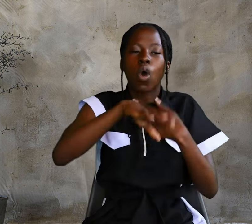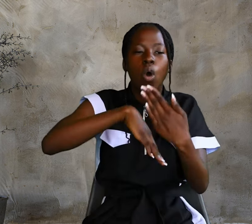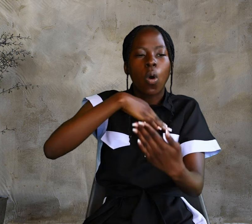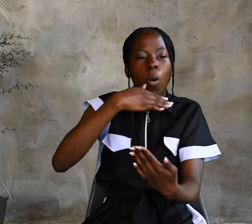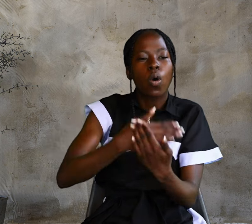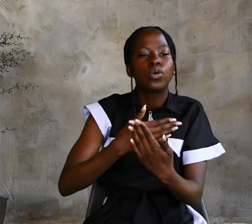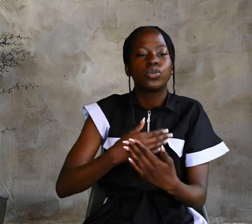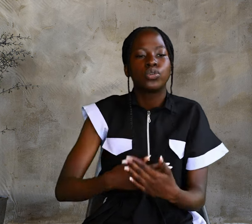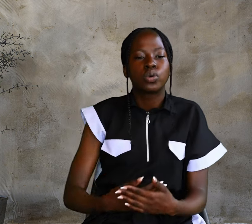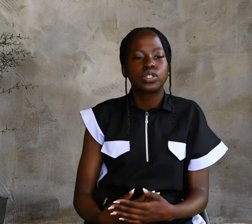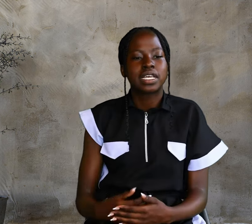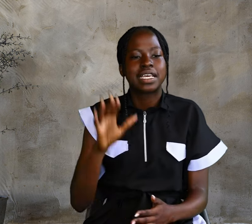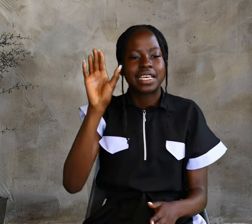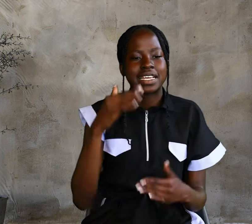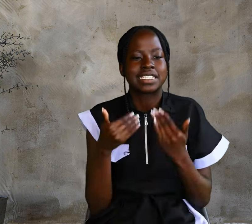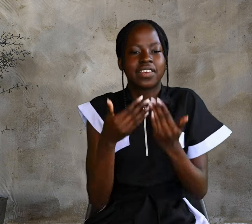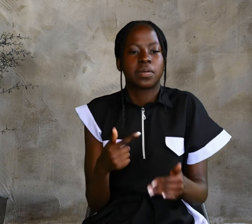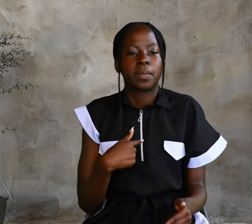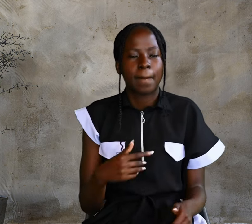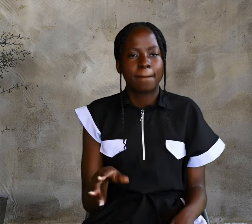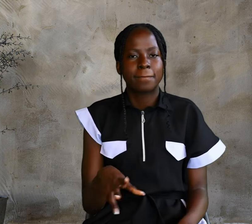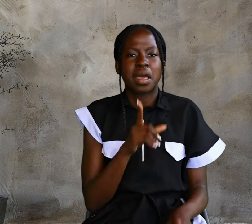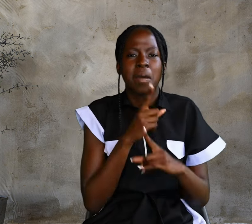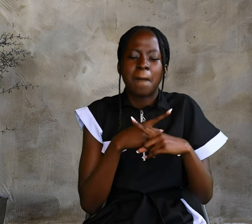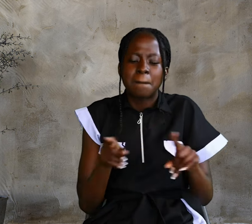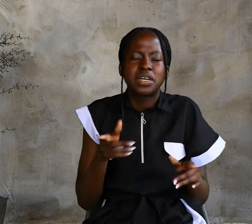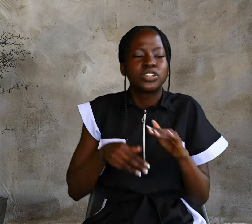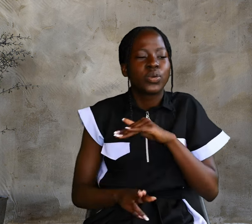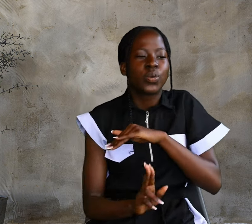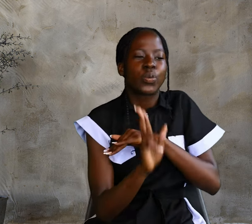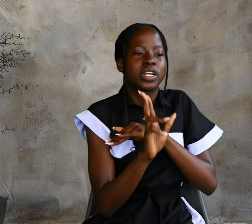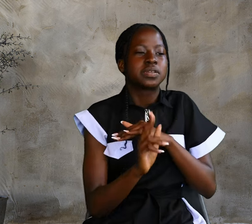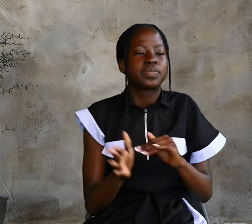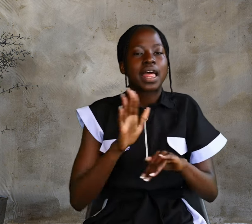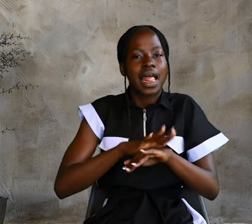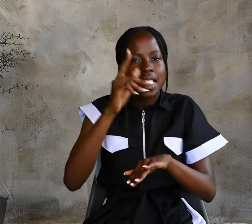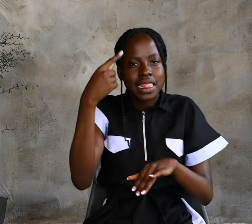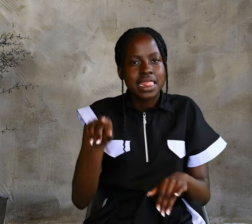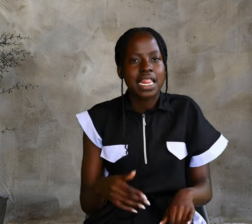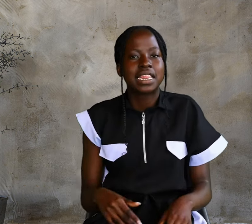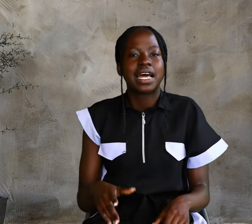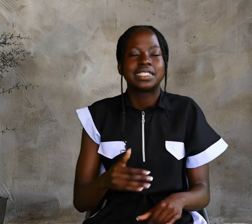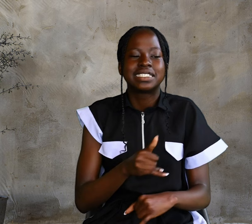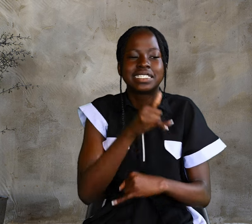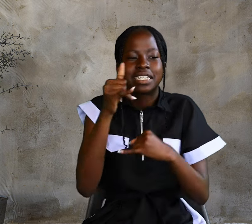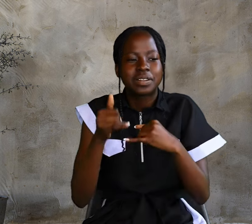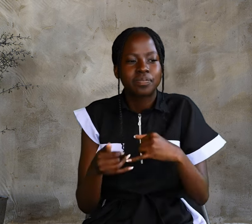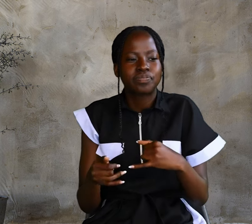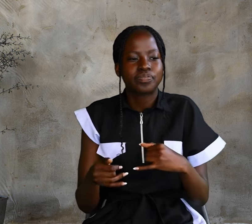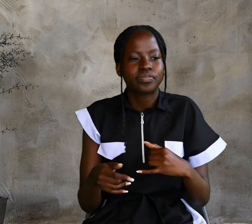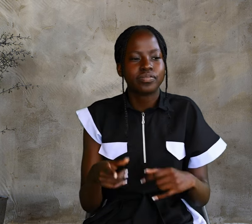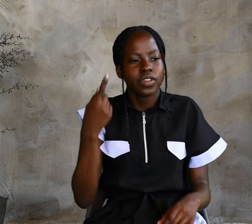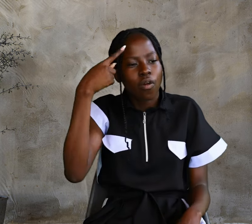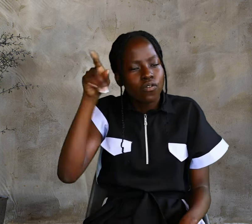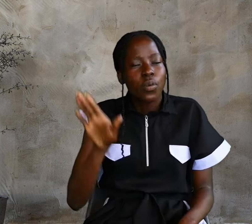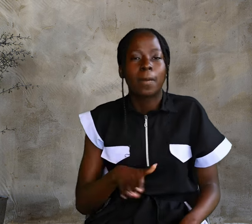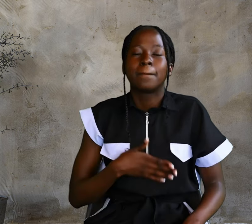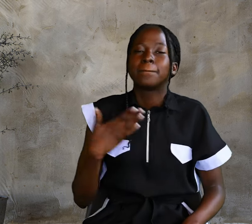those He has given me, but raise them up at the last day. For my Father's will is that